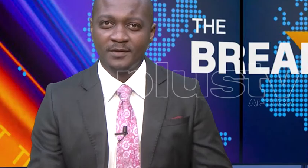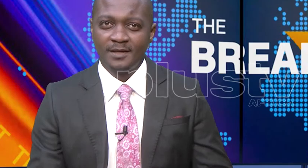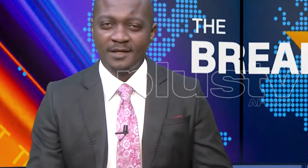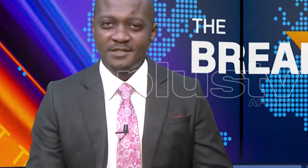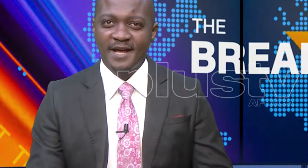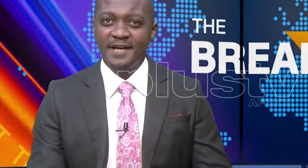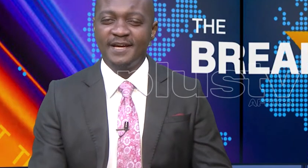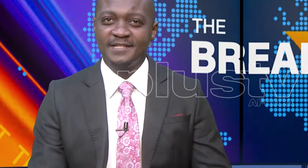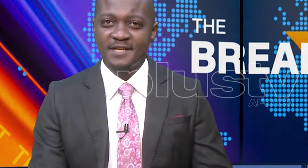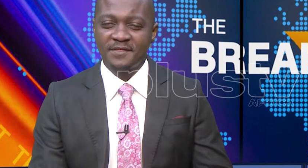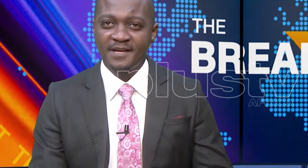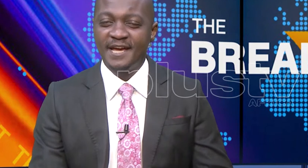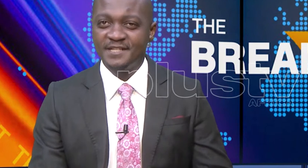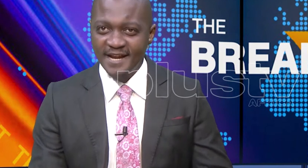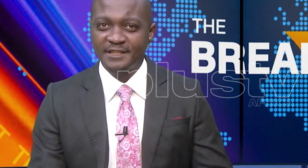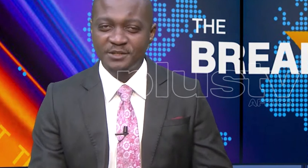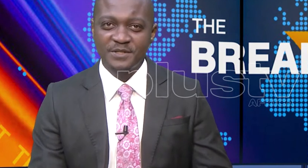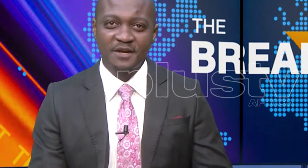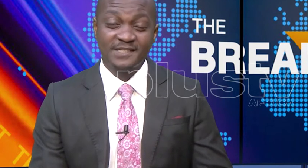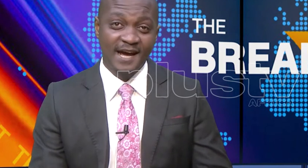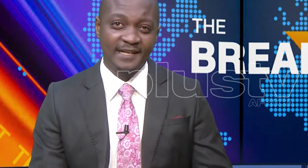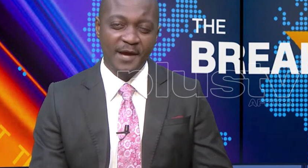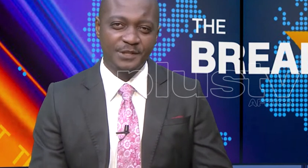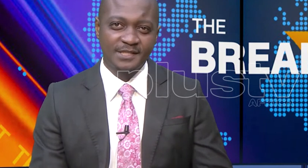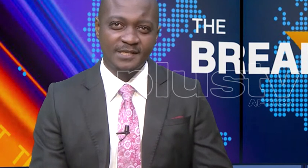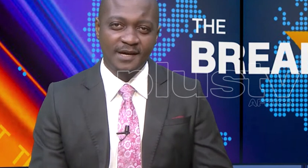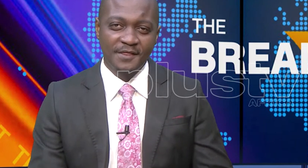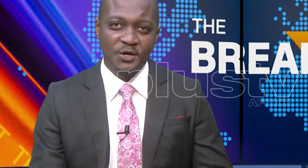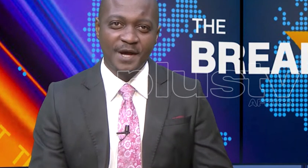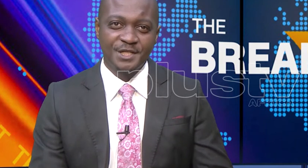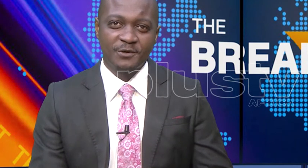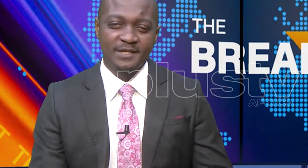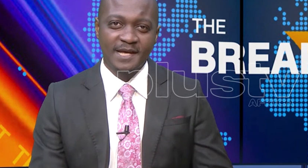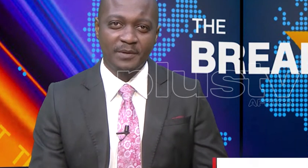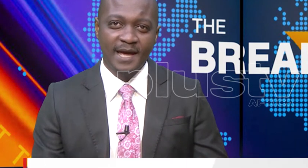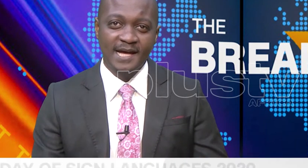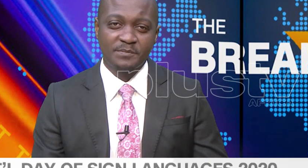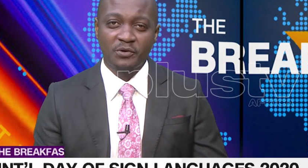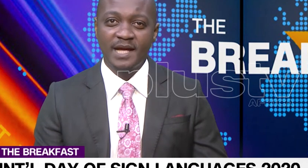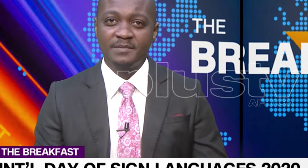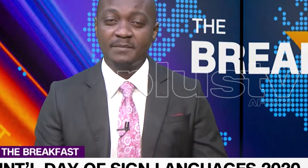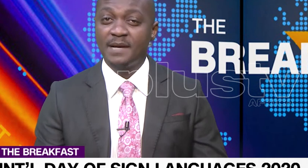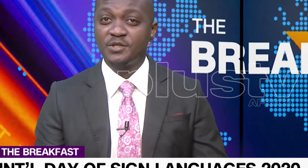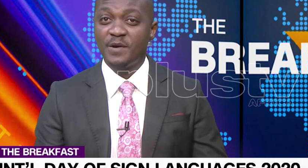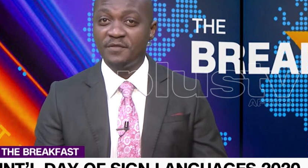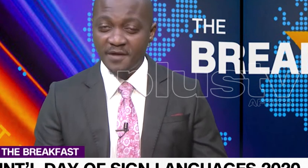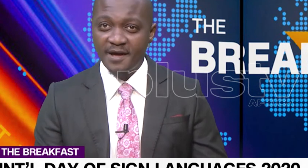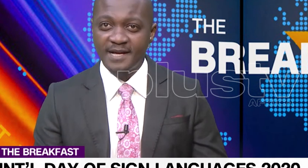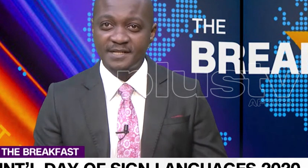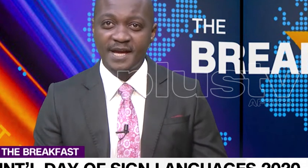Today is the International Day of Sign Languages. The UN General Assembly has proclaimed September 23 as a day